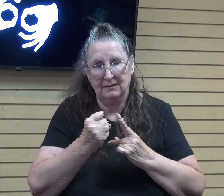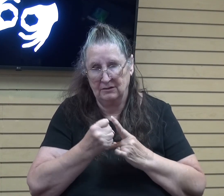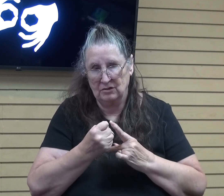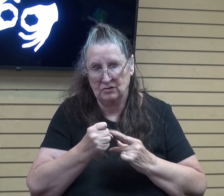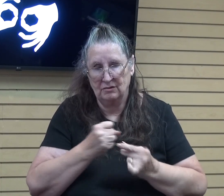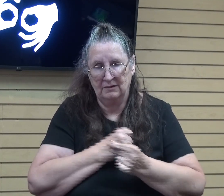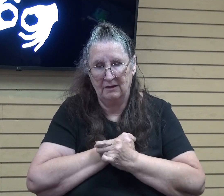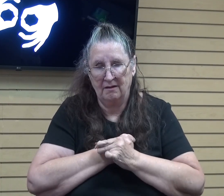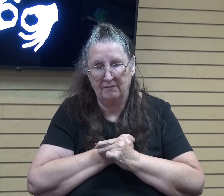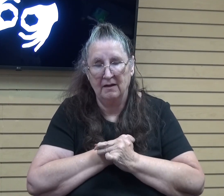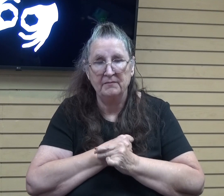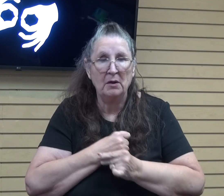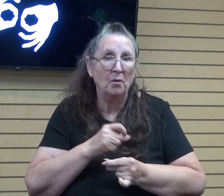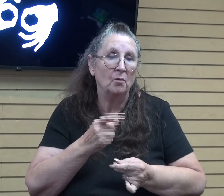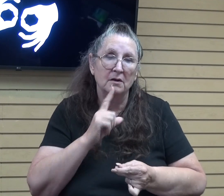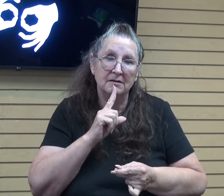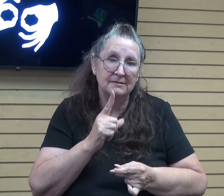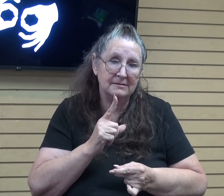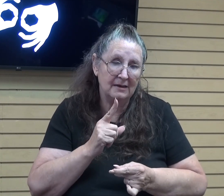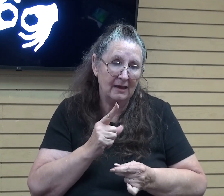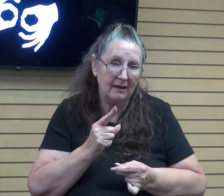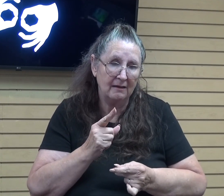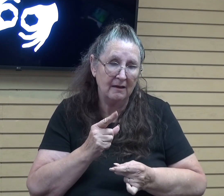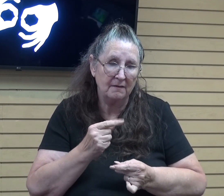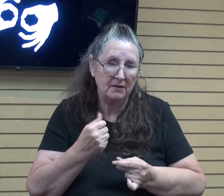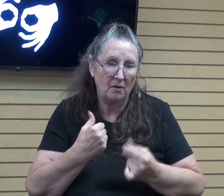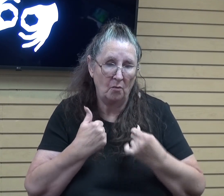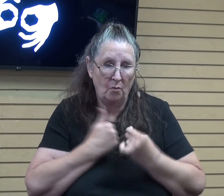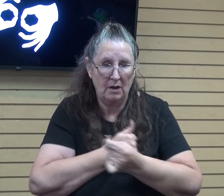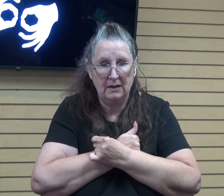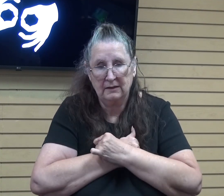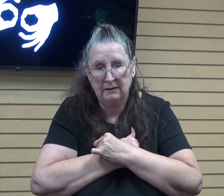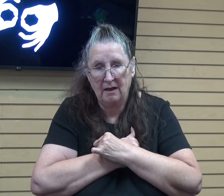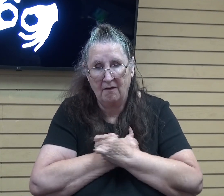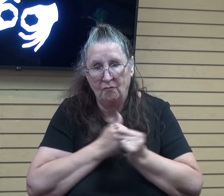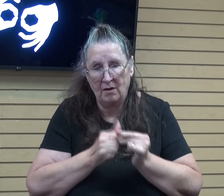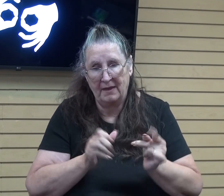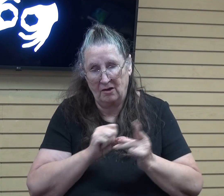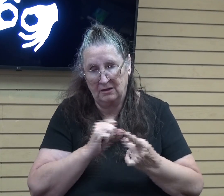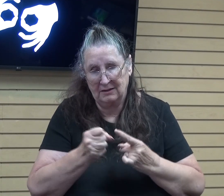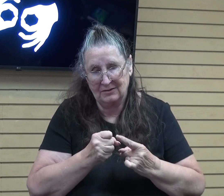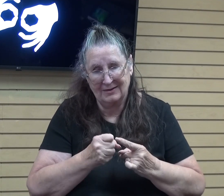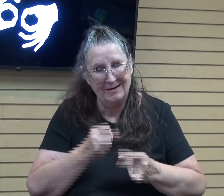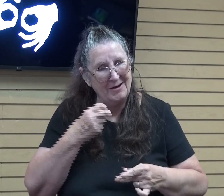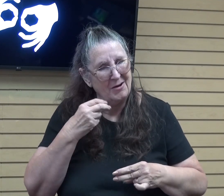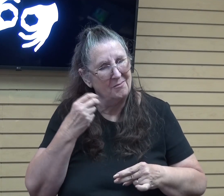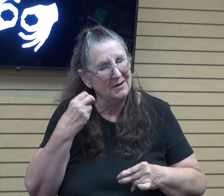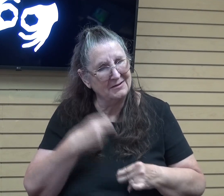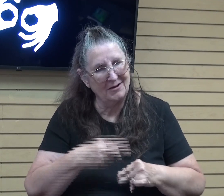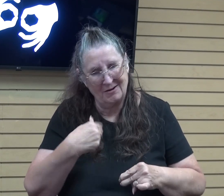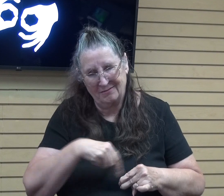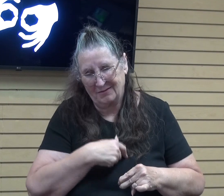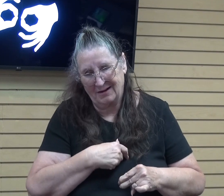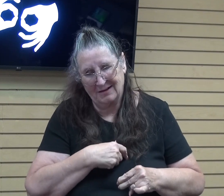unconditionally, but it's hard for us as humans. We always have qualifiers on our love.